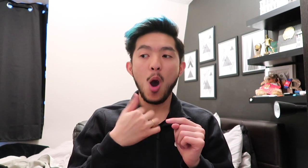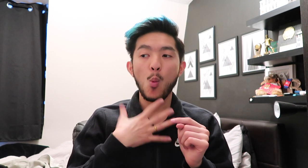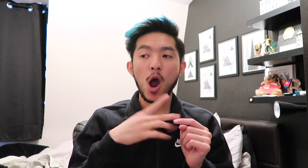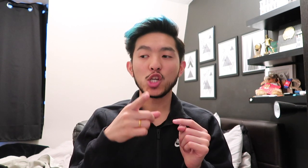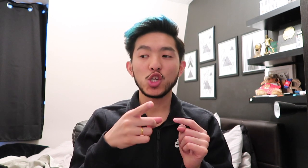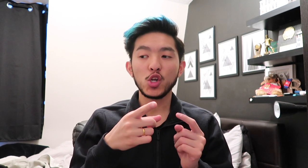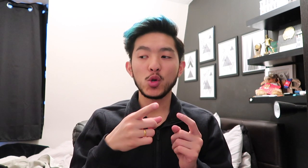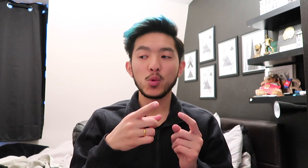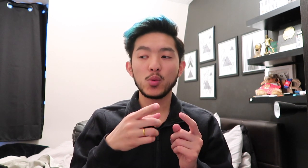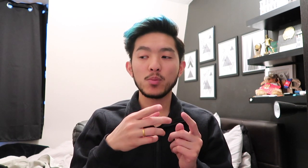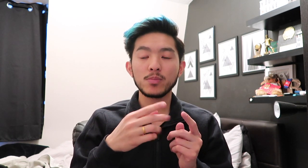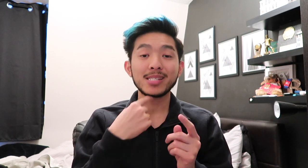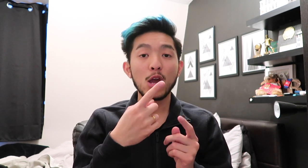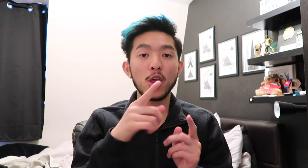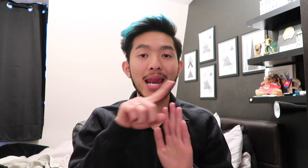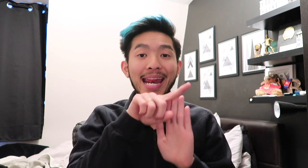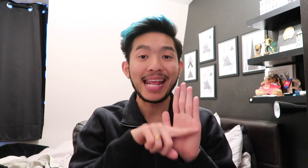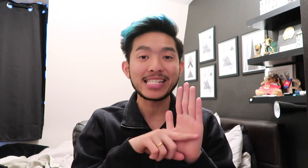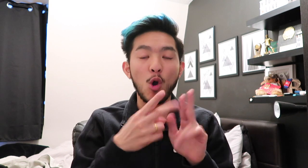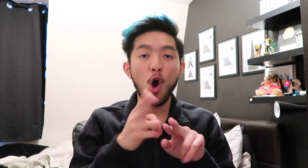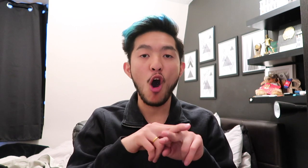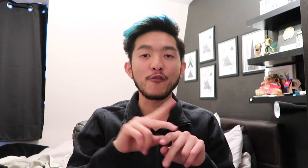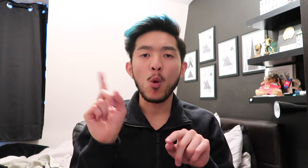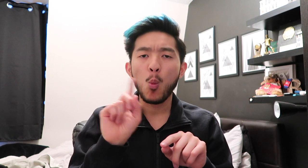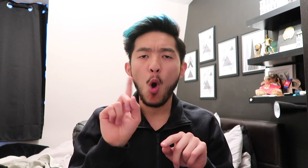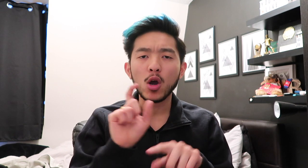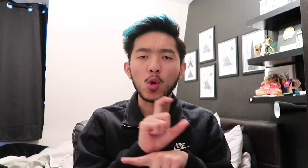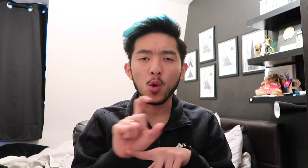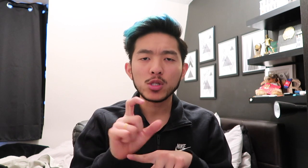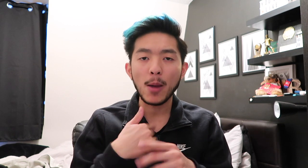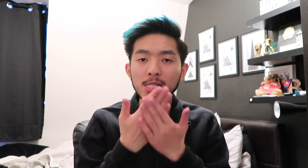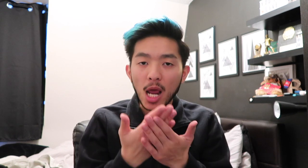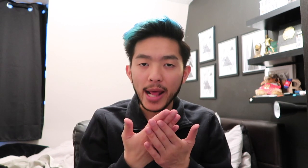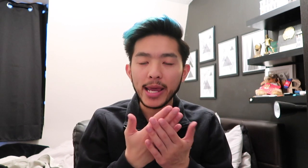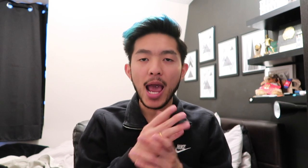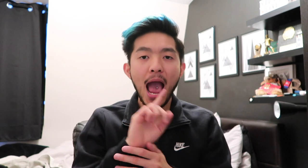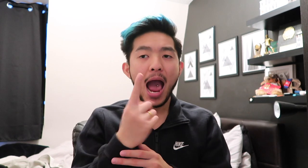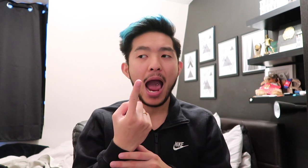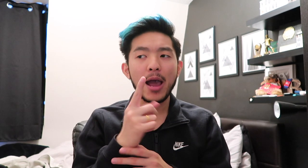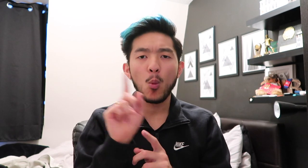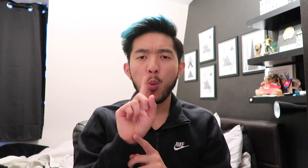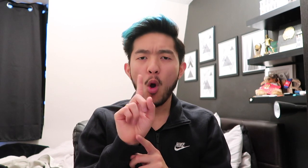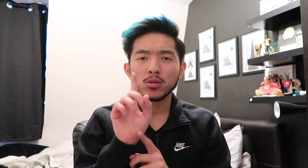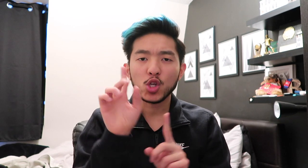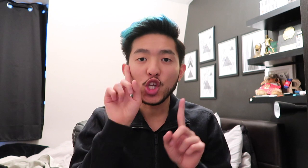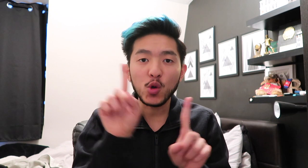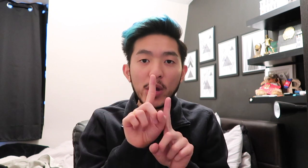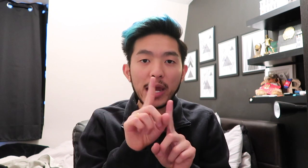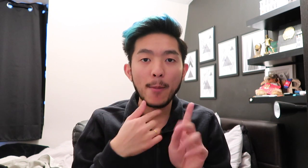I want to tell you a list of what course I'm studying, what I'm I'm